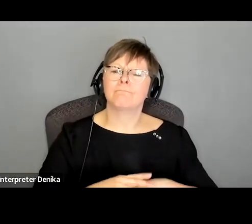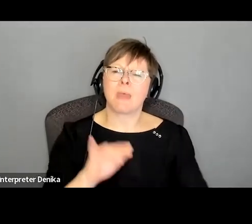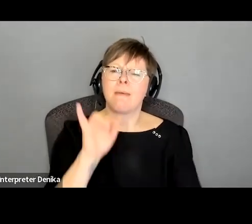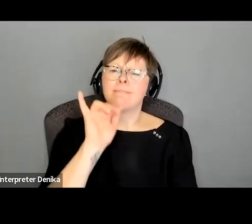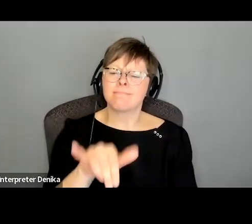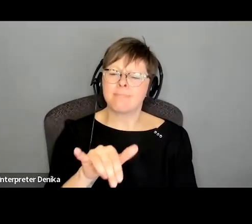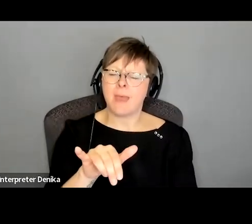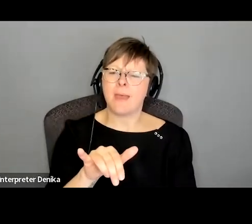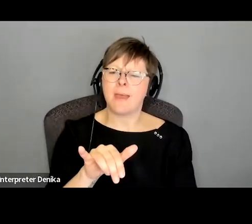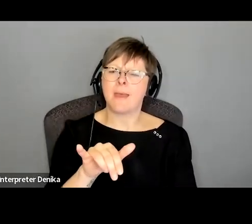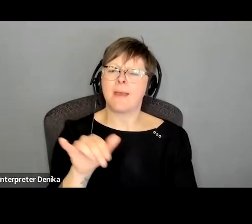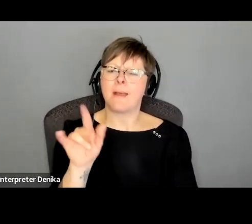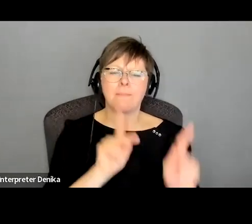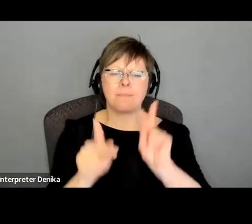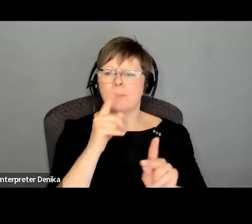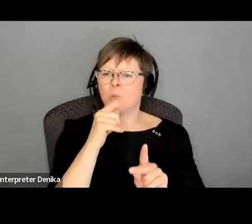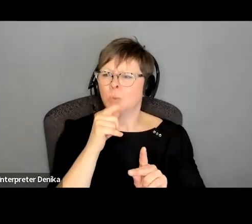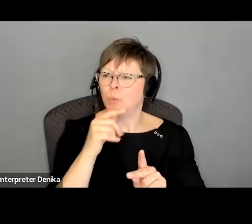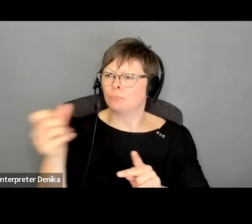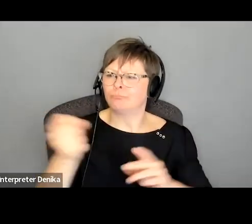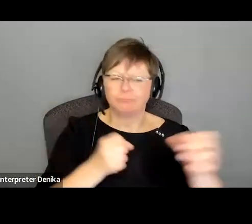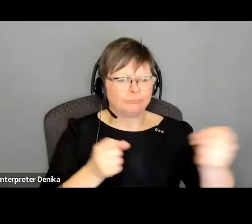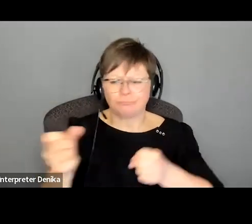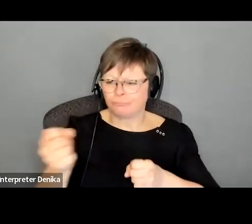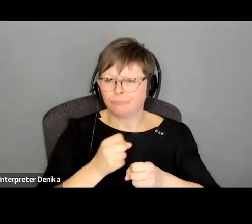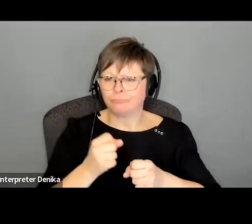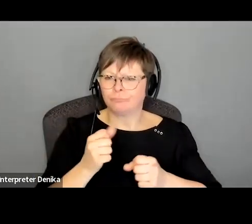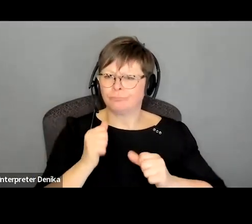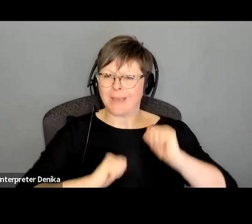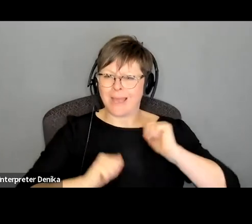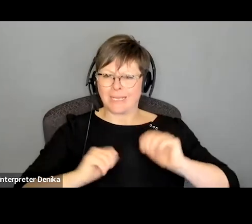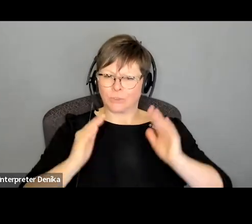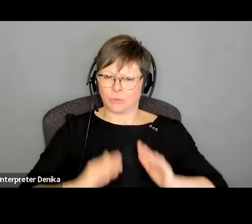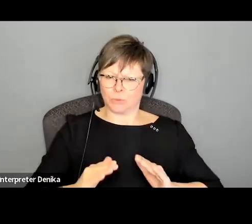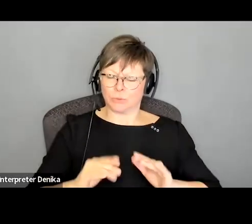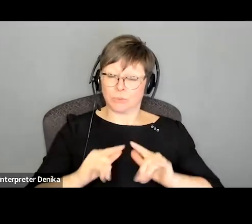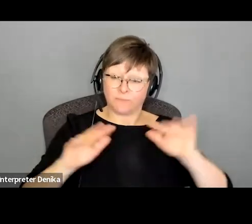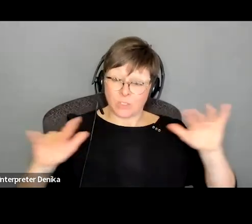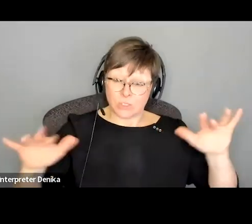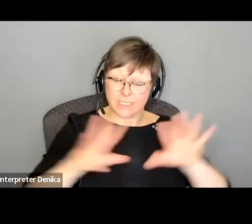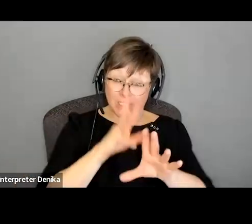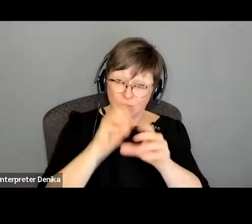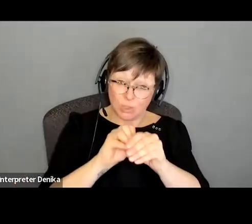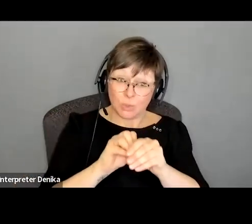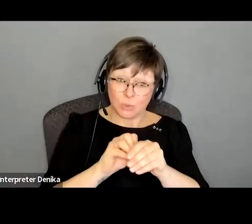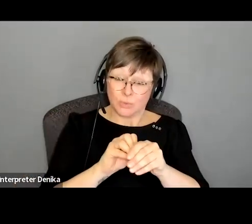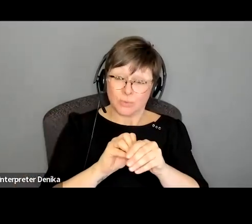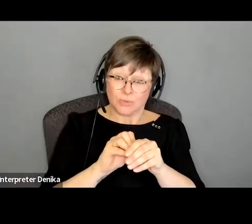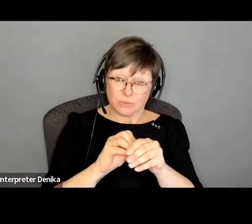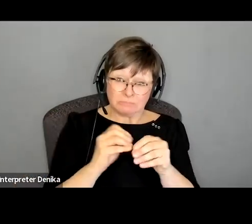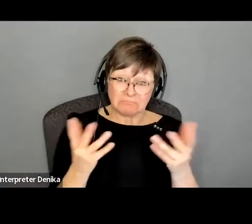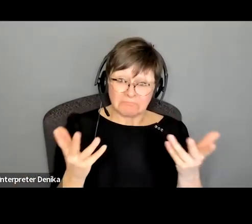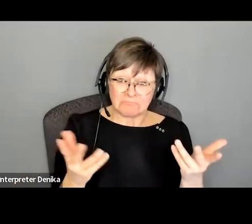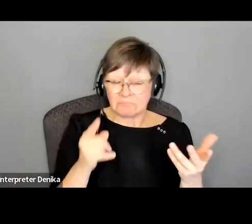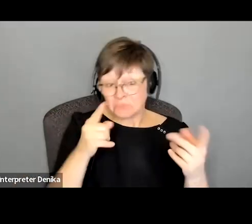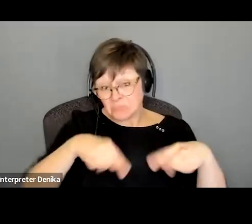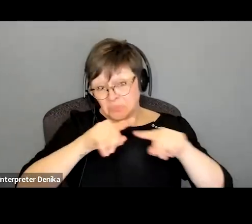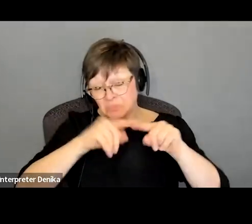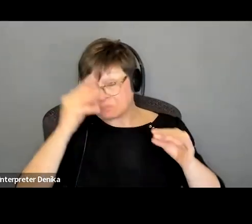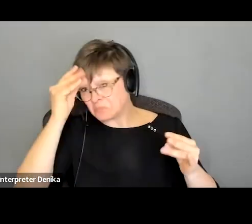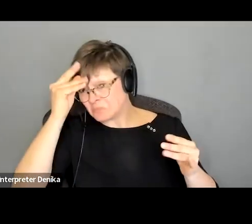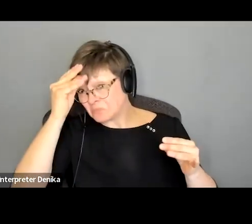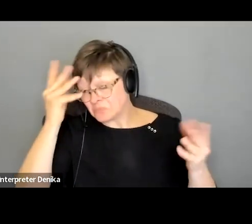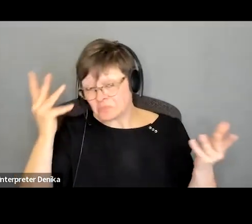for casting agents if it's not designated as pertinent to a role how can or should